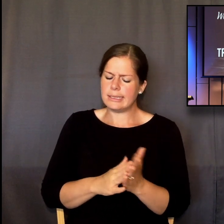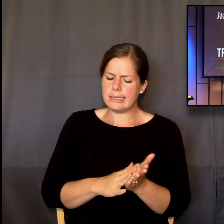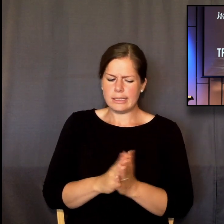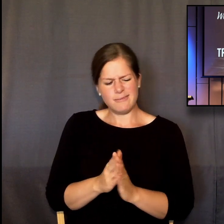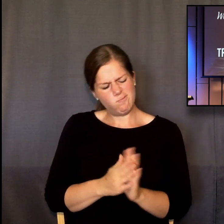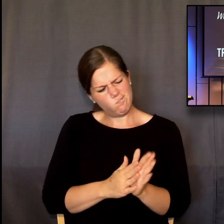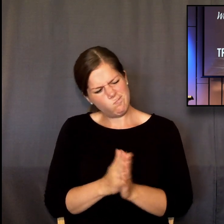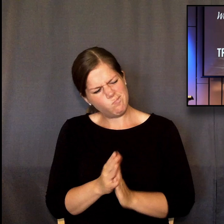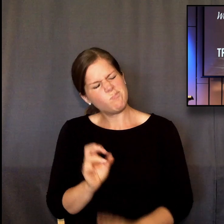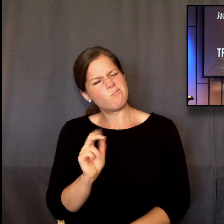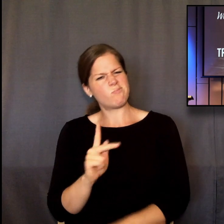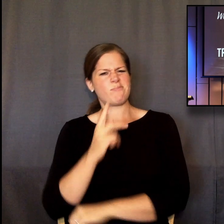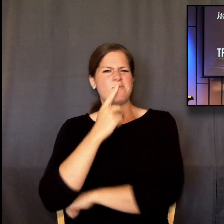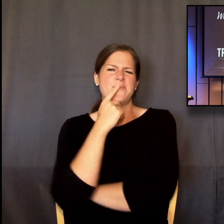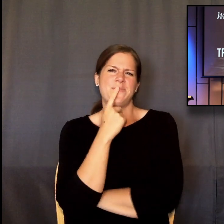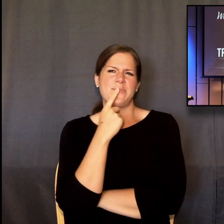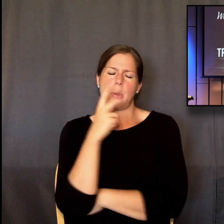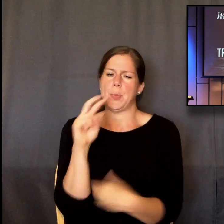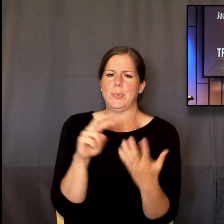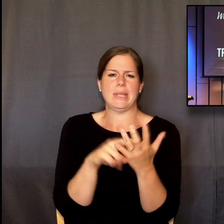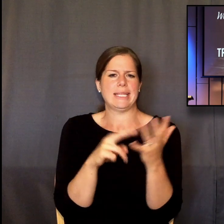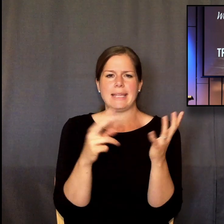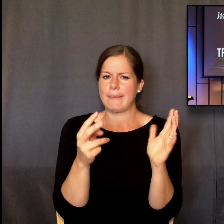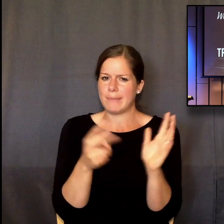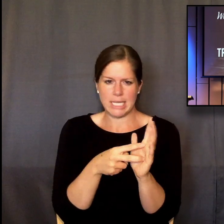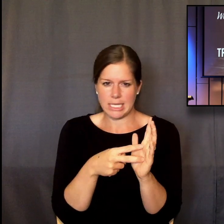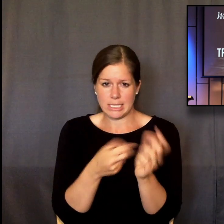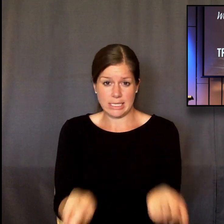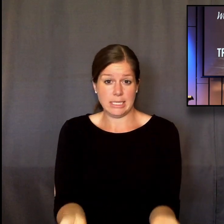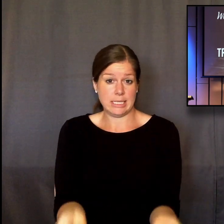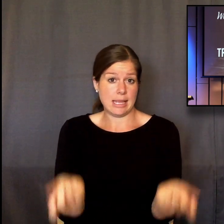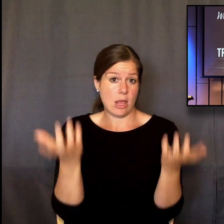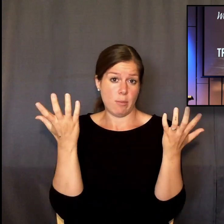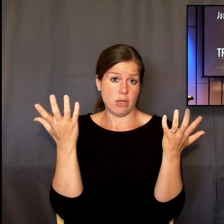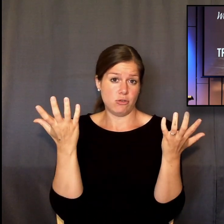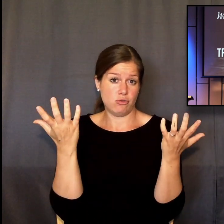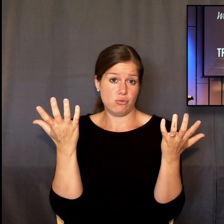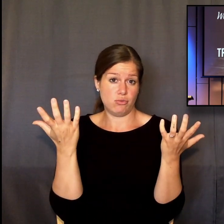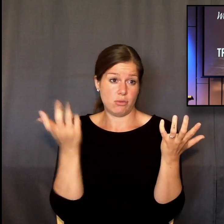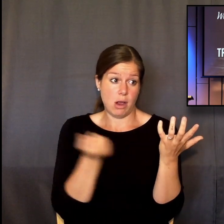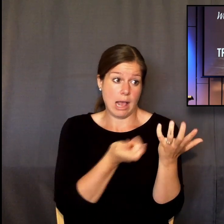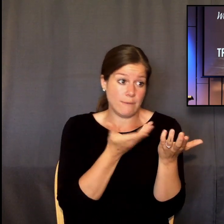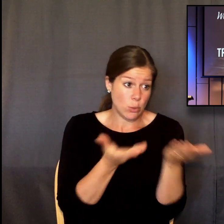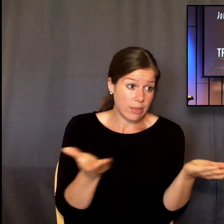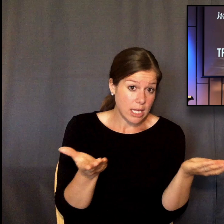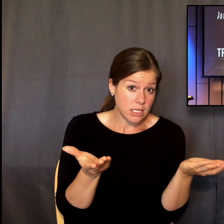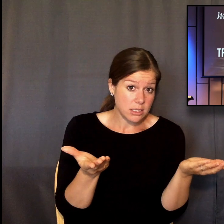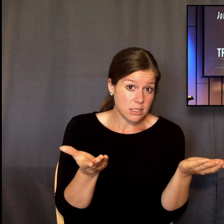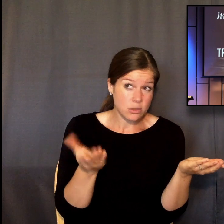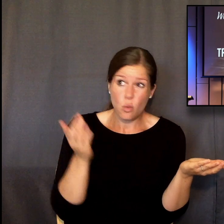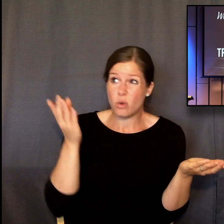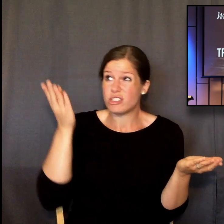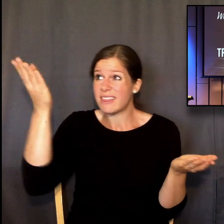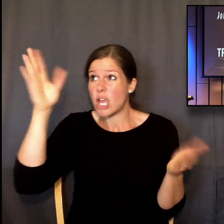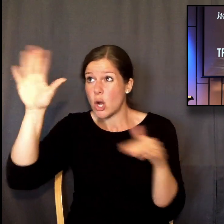scope of that? Is that just in heaven or just in a couple pockets? No. Whatever the Lord pleases, he does in heaven and on earth.